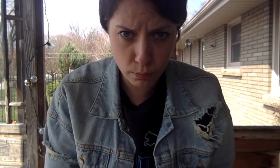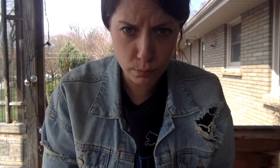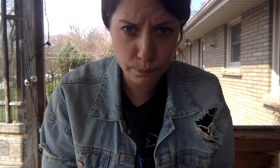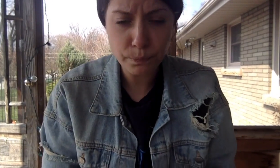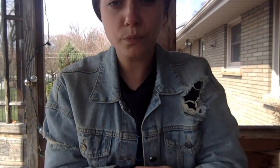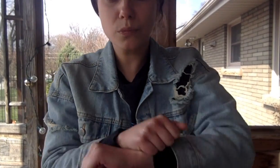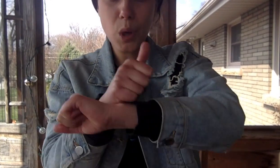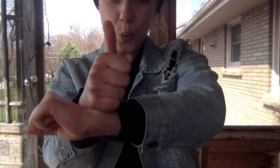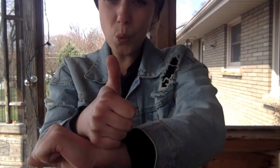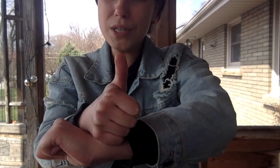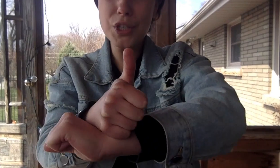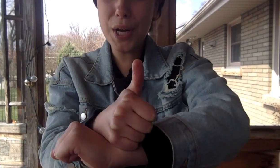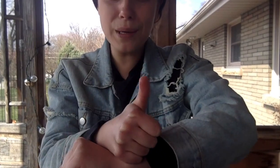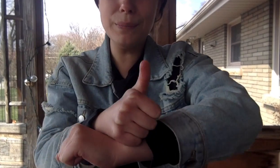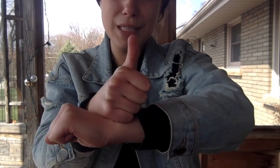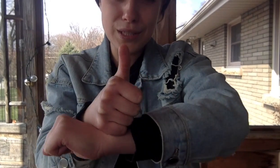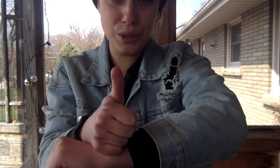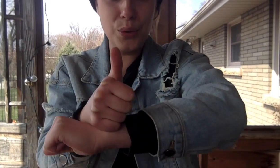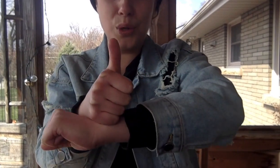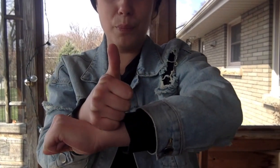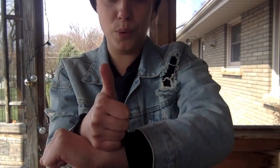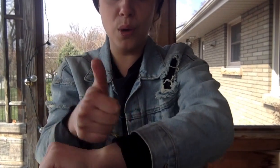one jumped into the pool